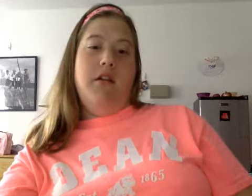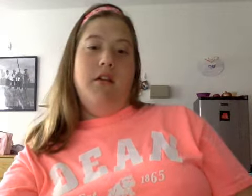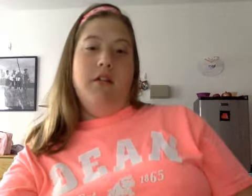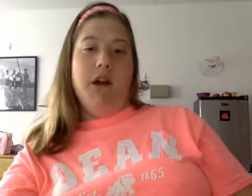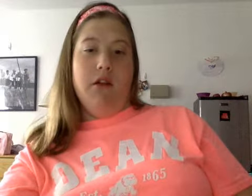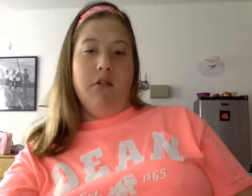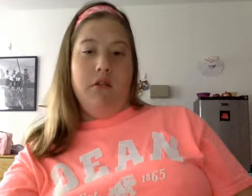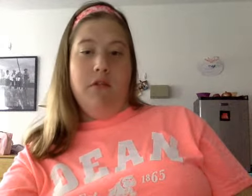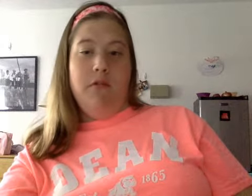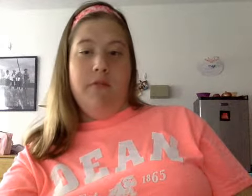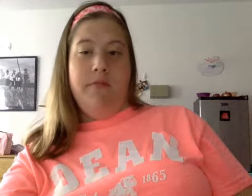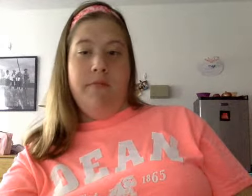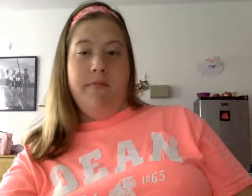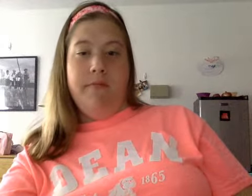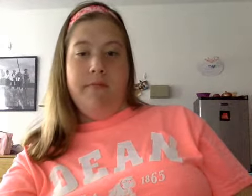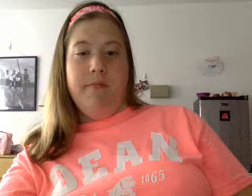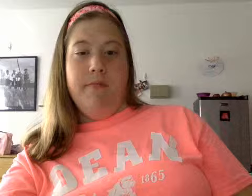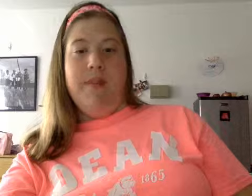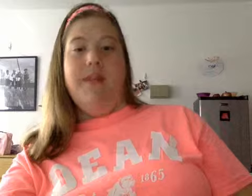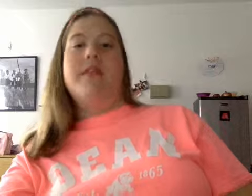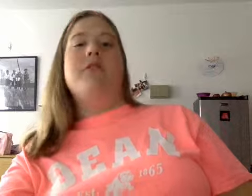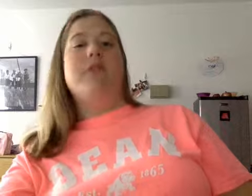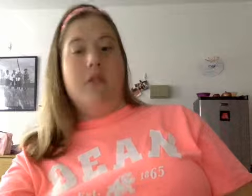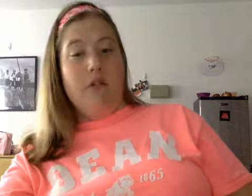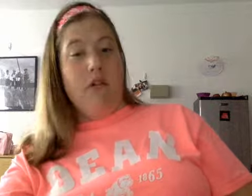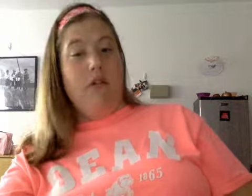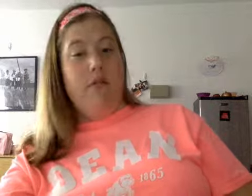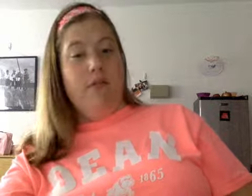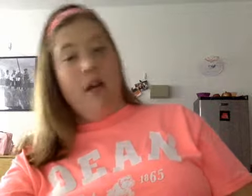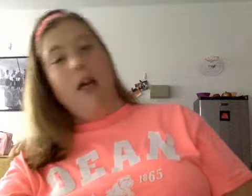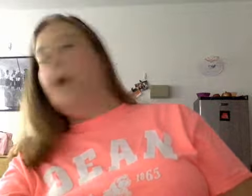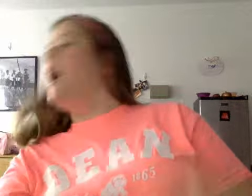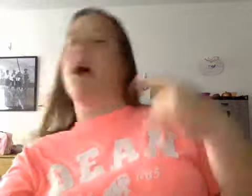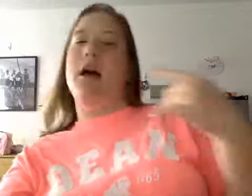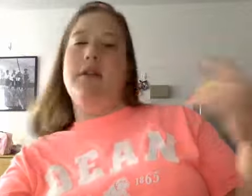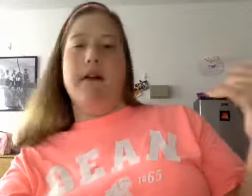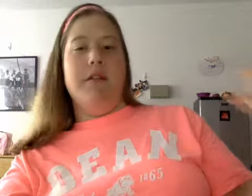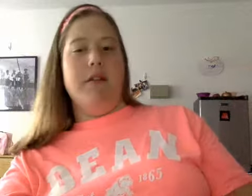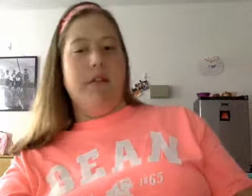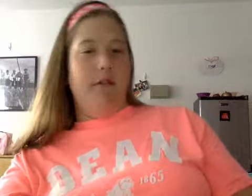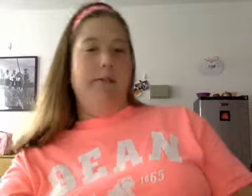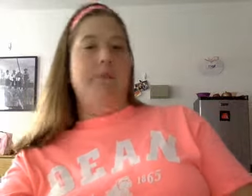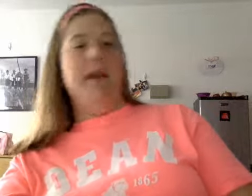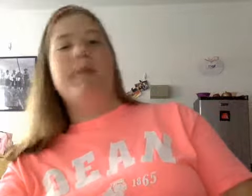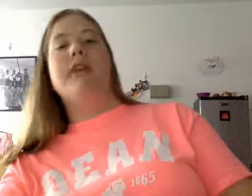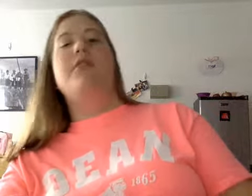not cool that's just not cool I don't have sick of cell anemia but I belong to a